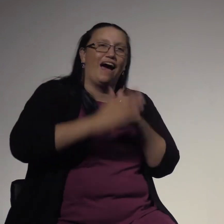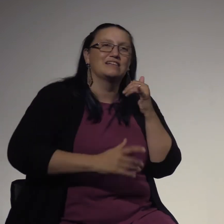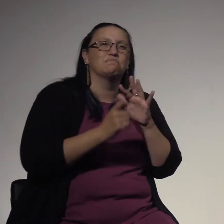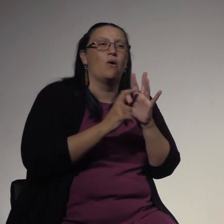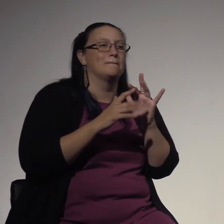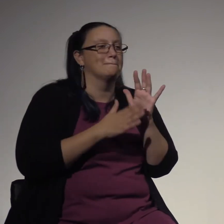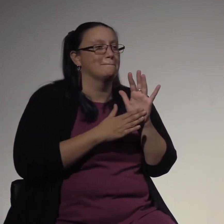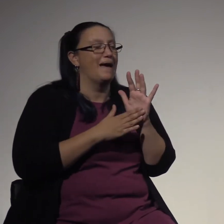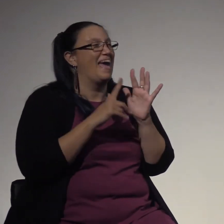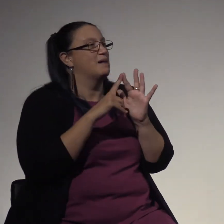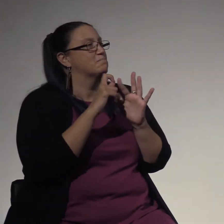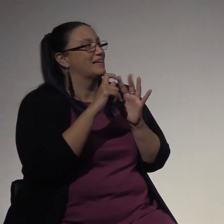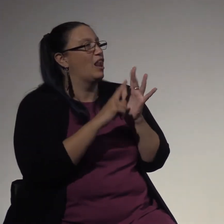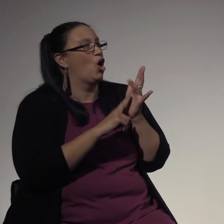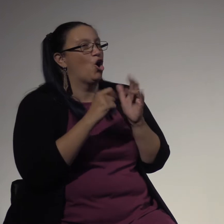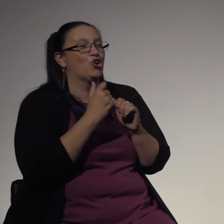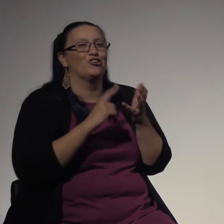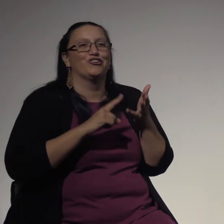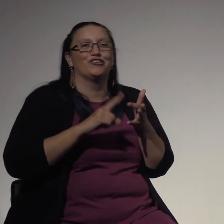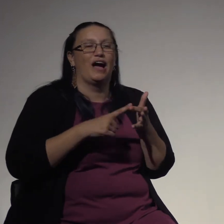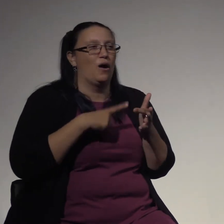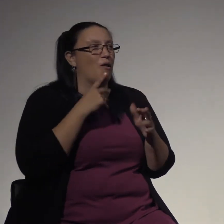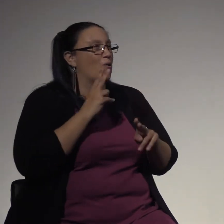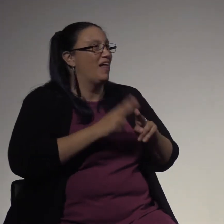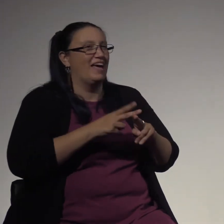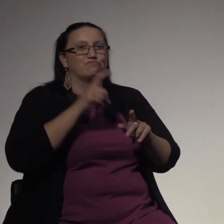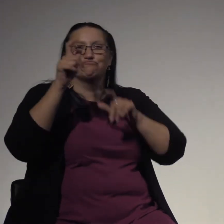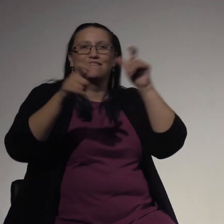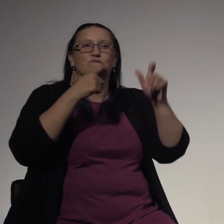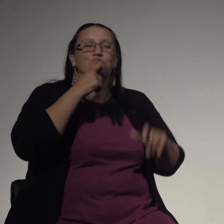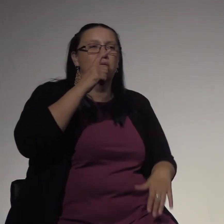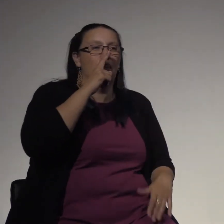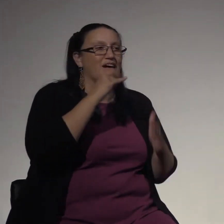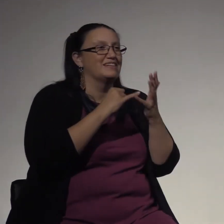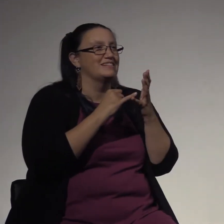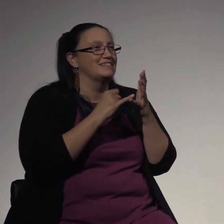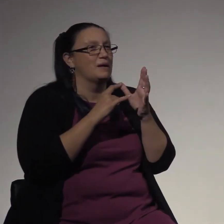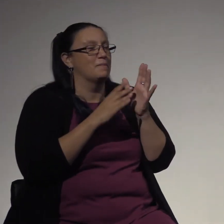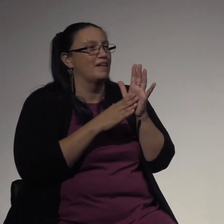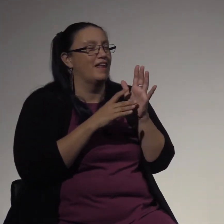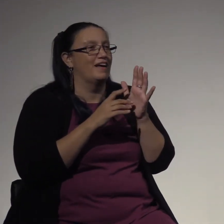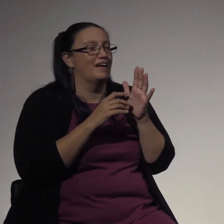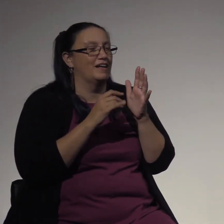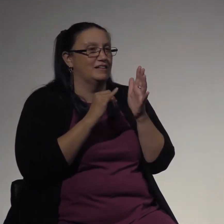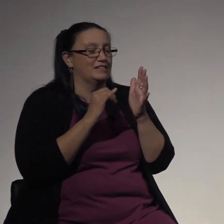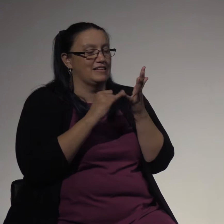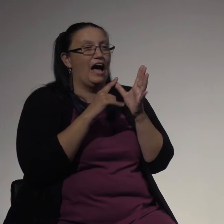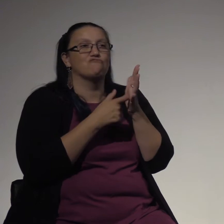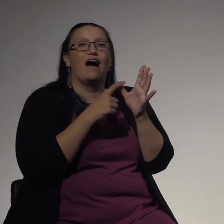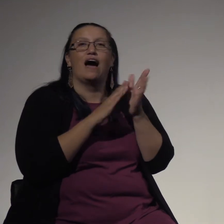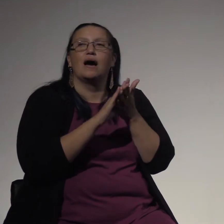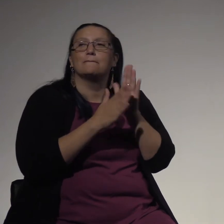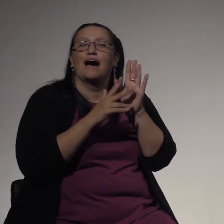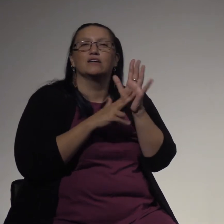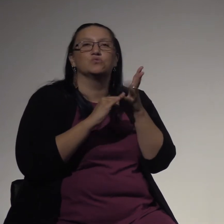So in this period of time, I will very, very quickly shout out a few people, and that is Solomon Sur, the founder of Bangsam Poetry Sam, who's a great friend and